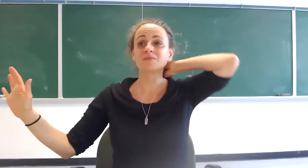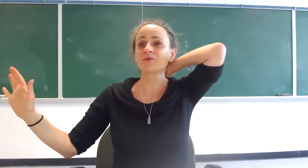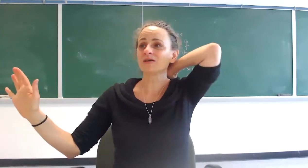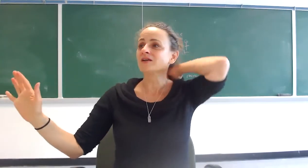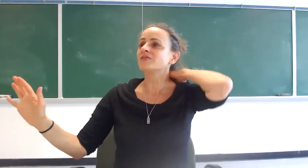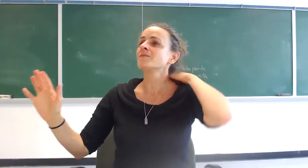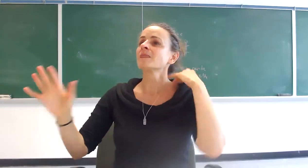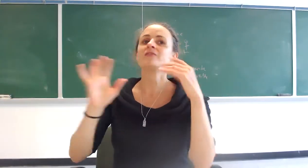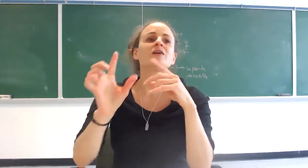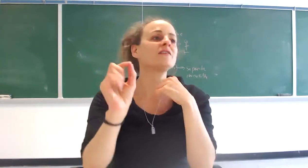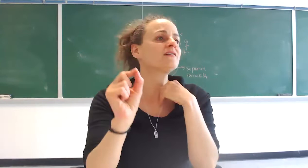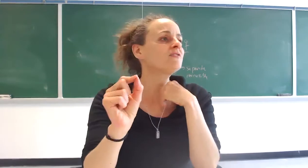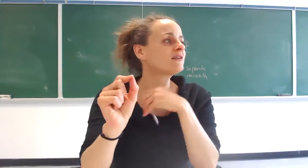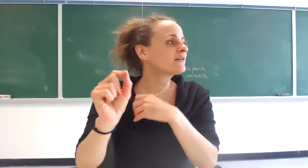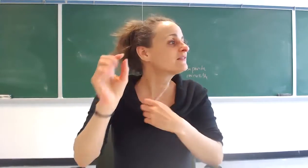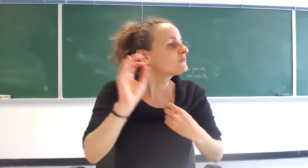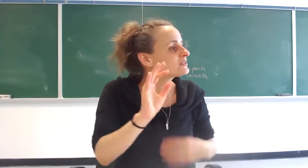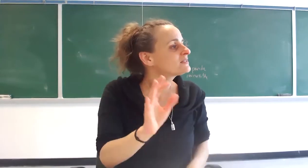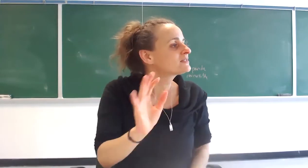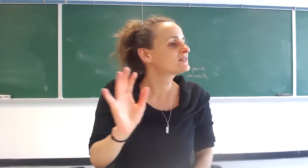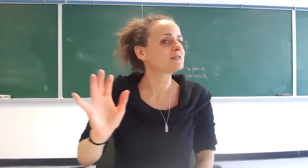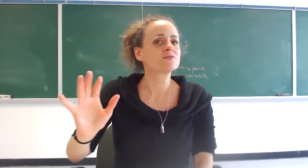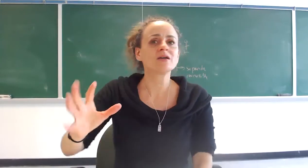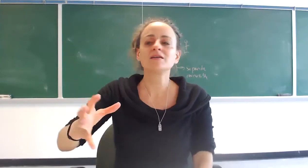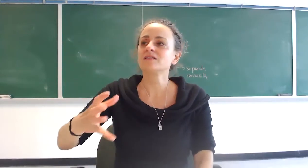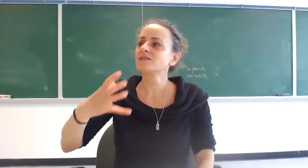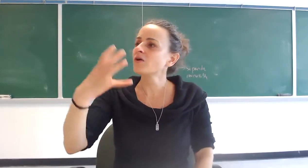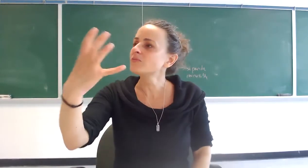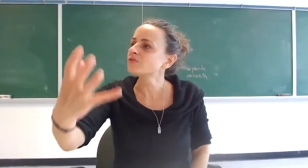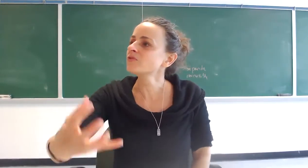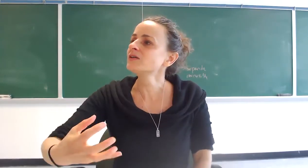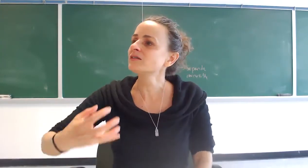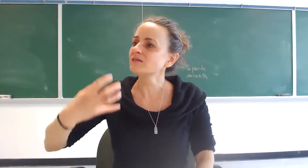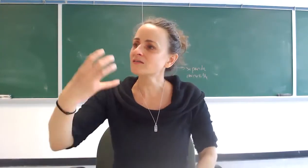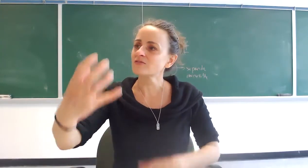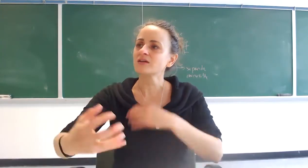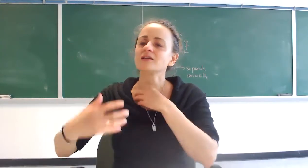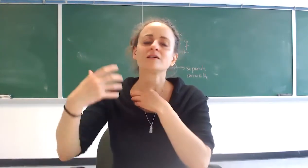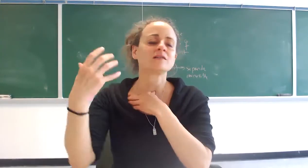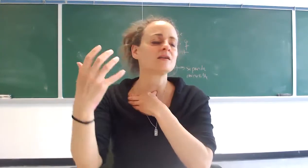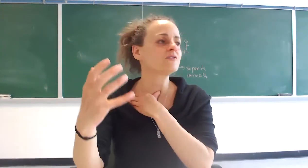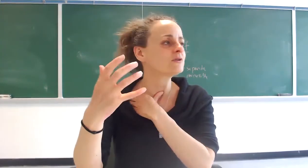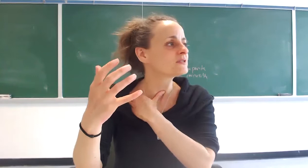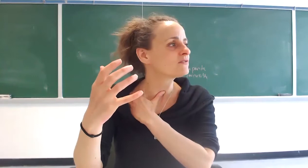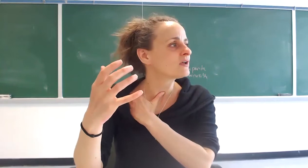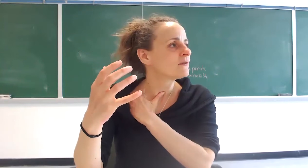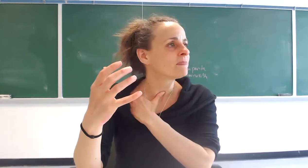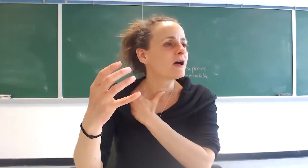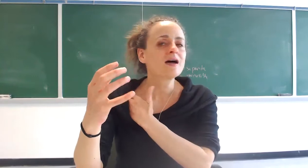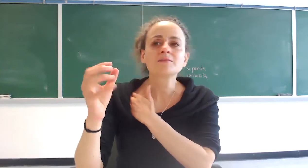important so there says living us as he witnesses this right he's observing this stuff and he's saying to himself i am